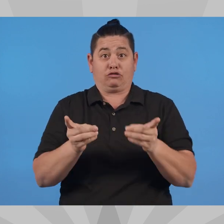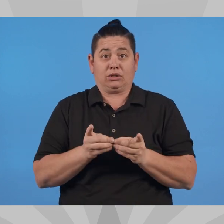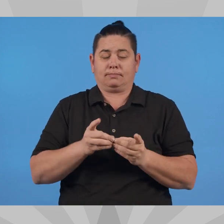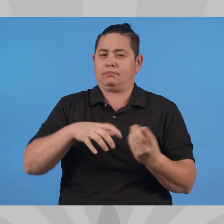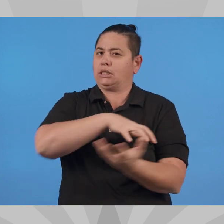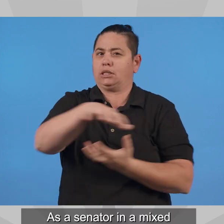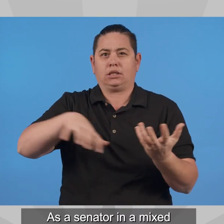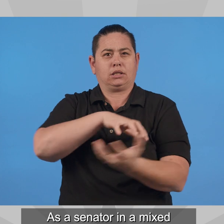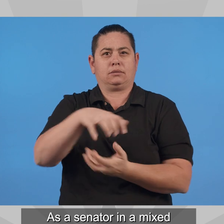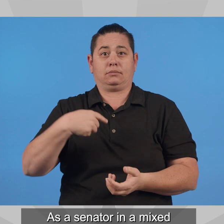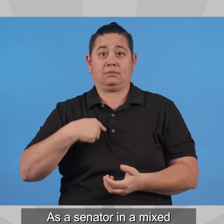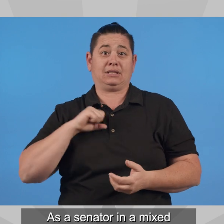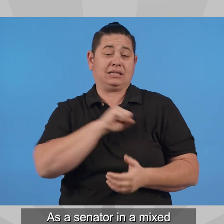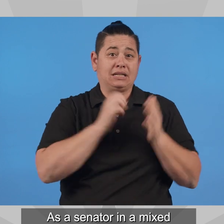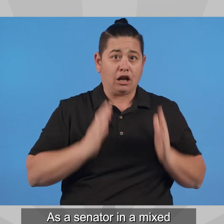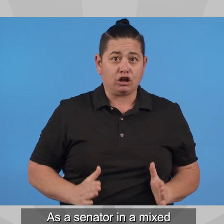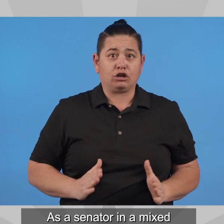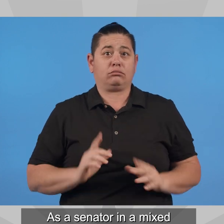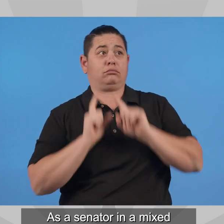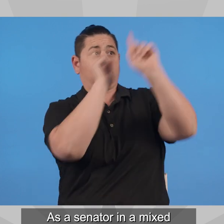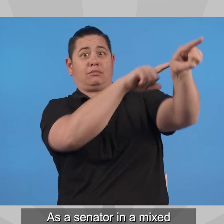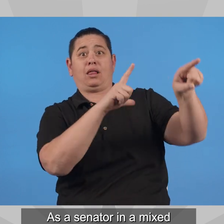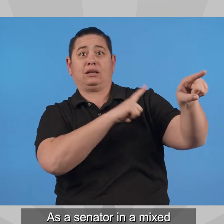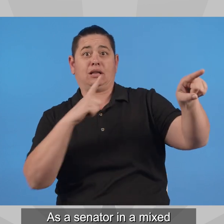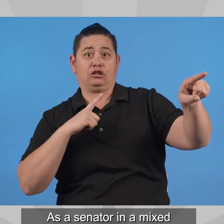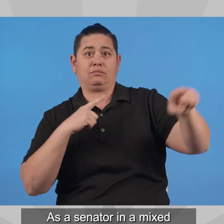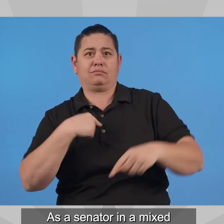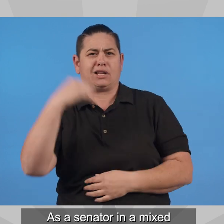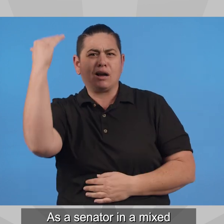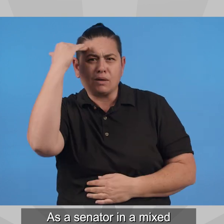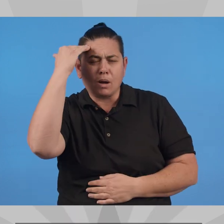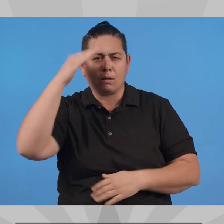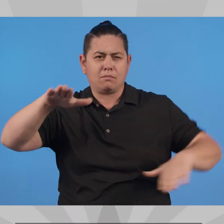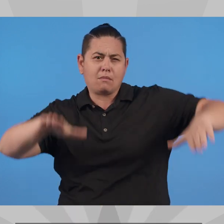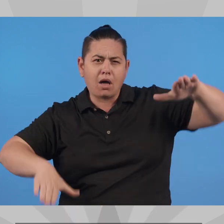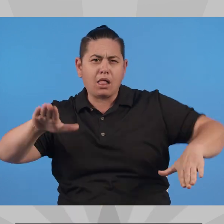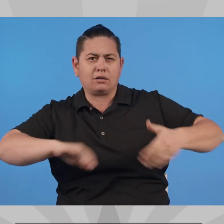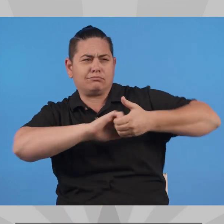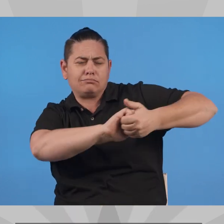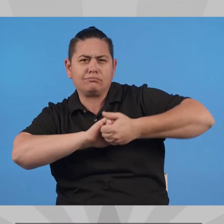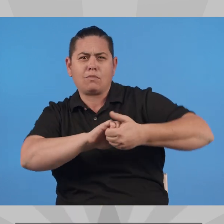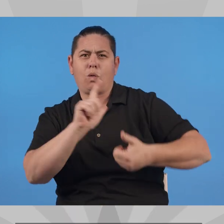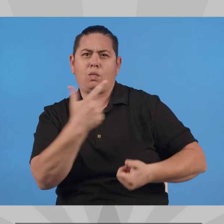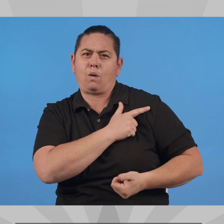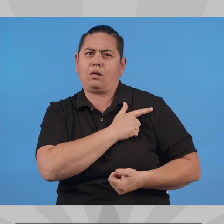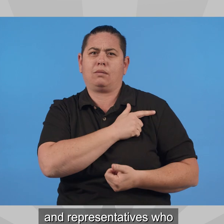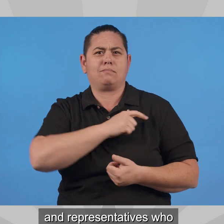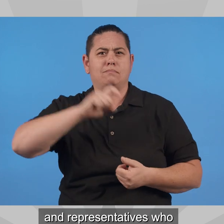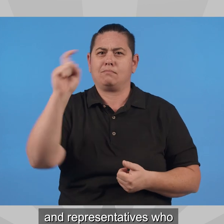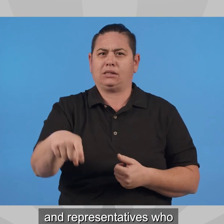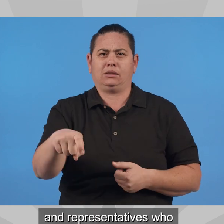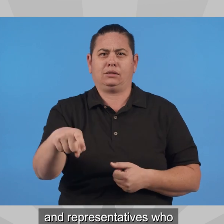As a senator in a mixed district, I know we need balance and collaboration in the legislature